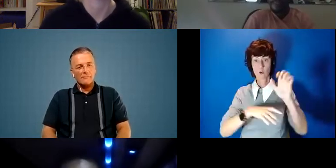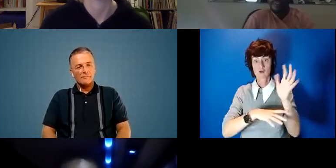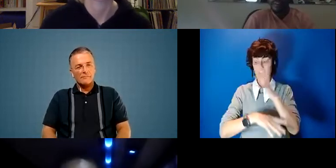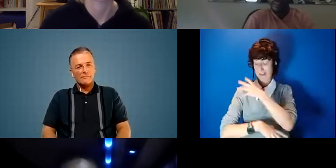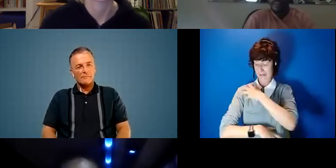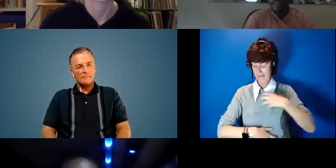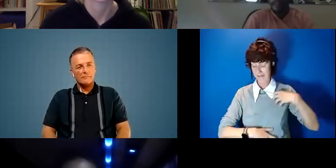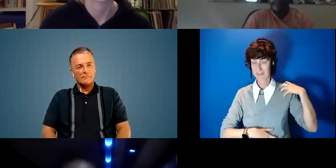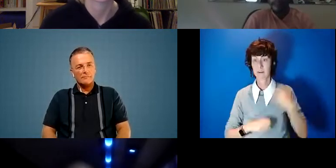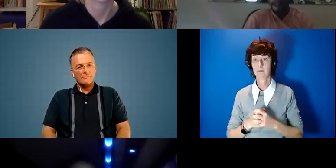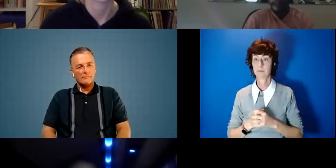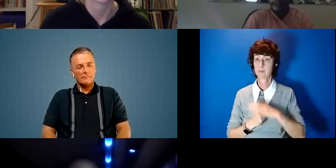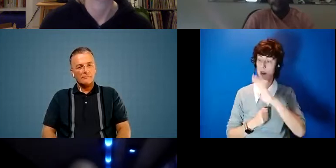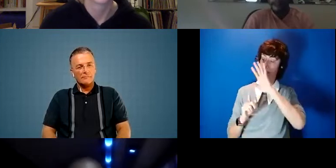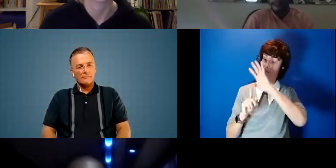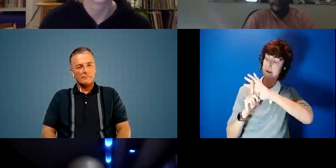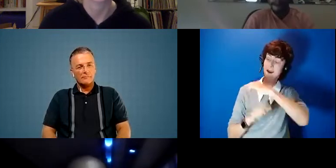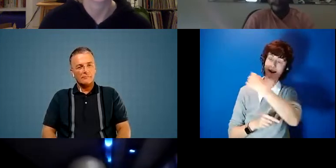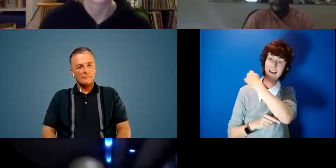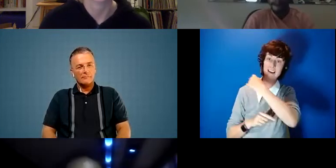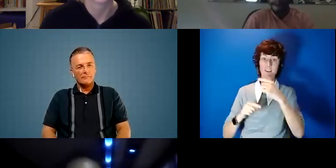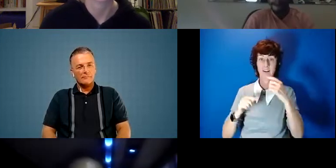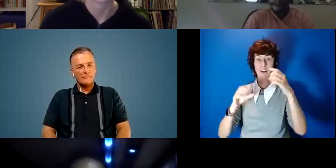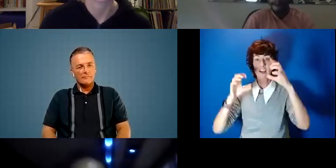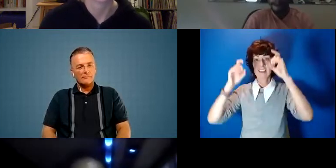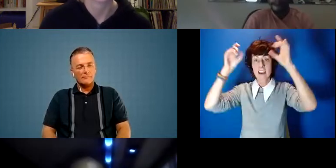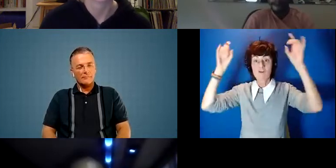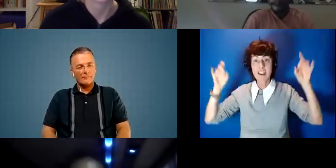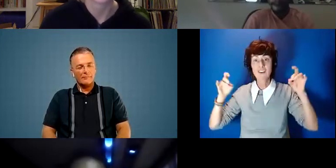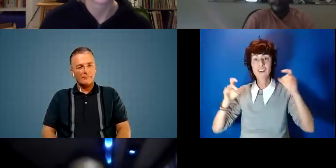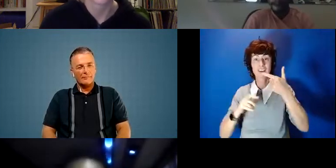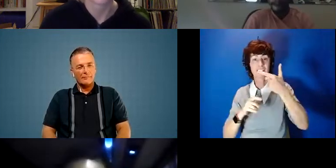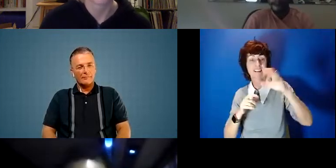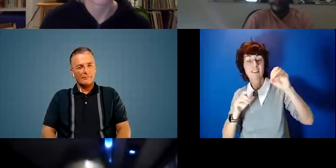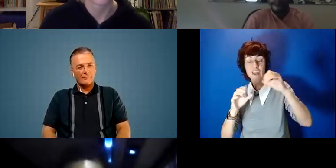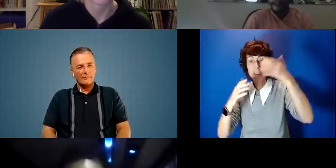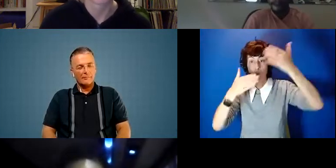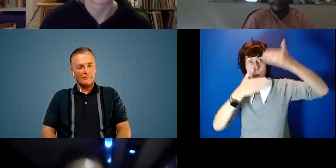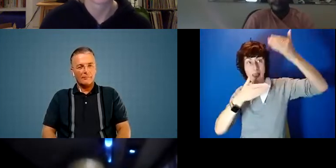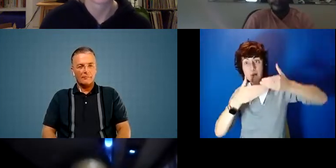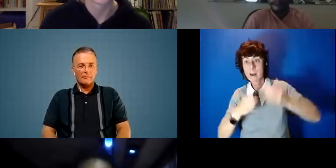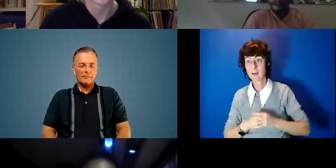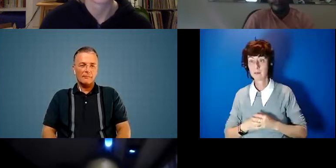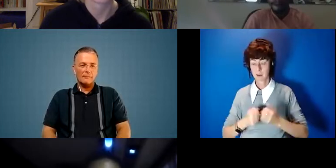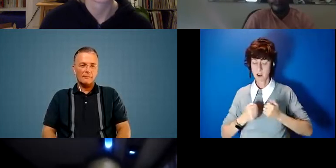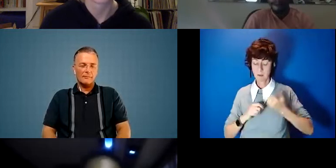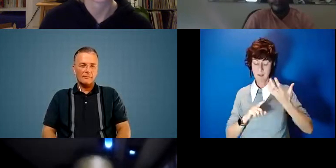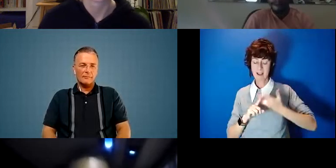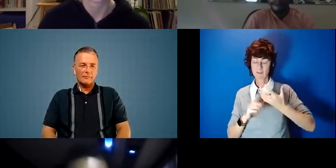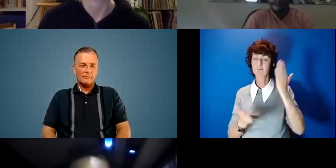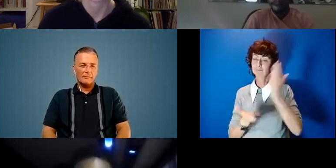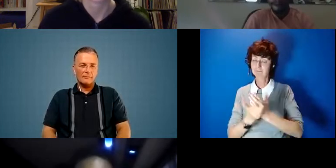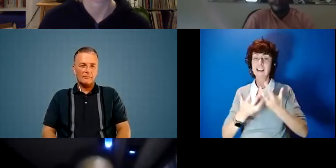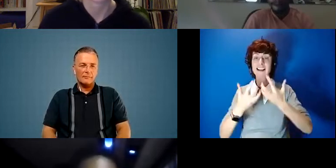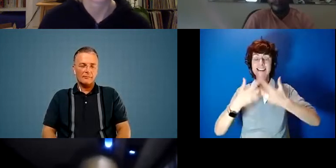behind me there's some sort of crazy decorations and 70s wallpaper um as you said my background is much more the technical side my